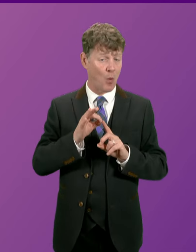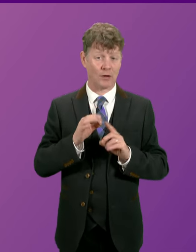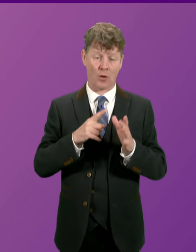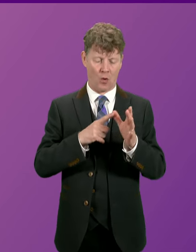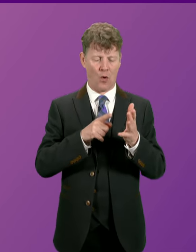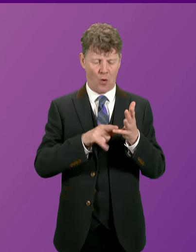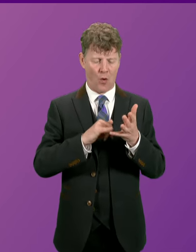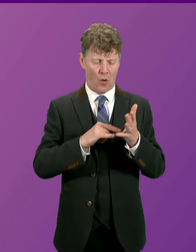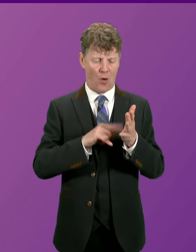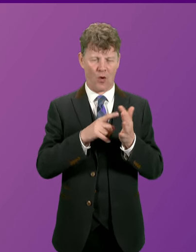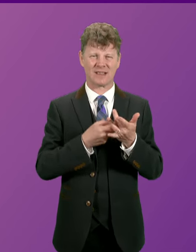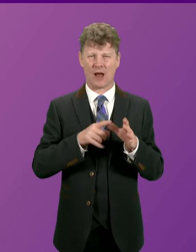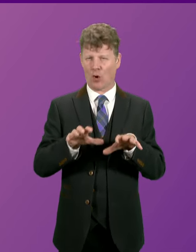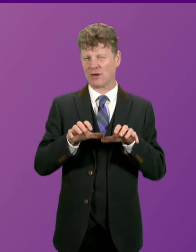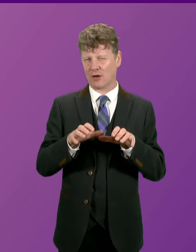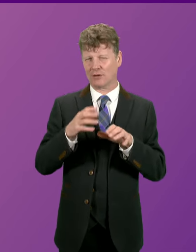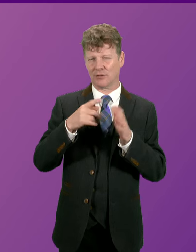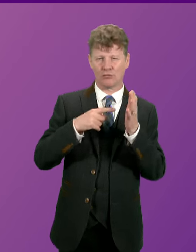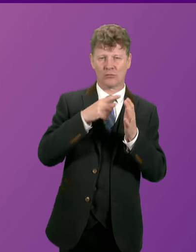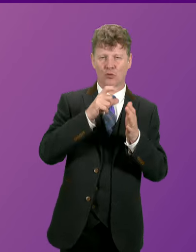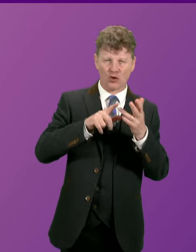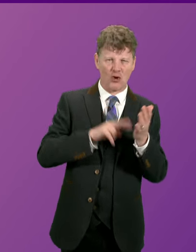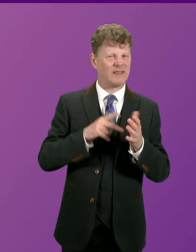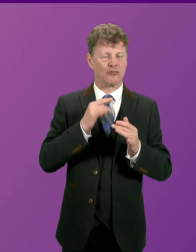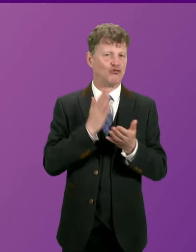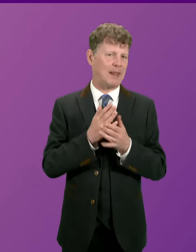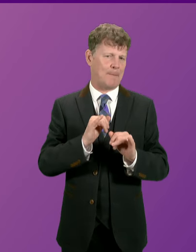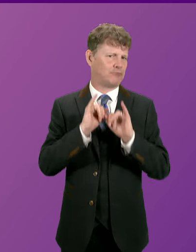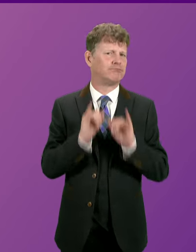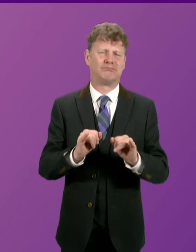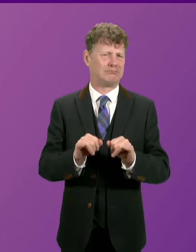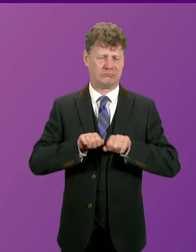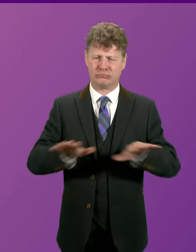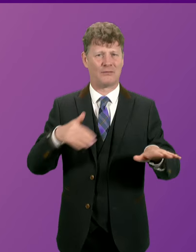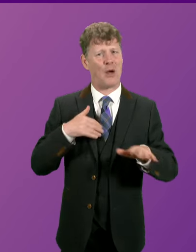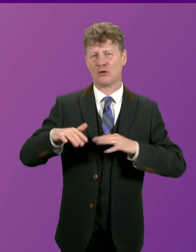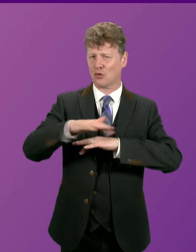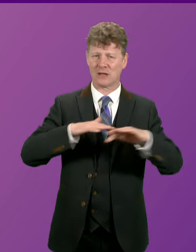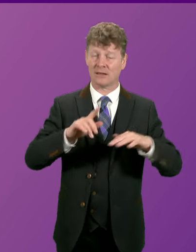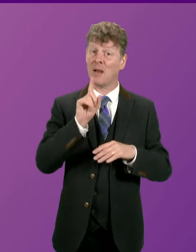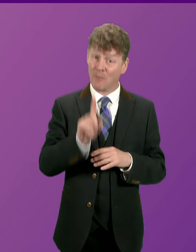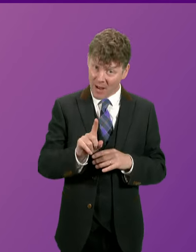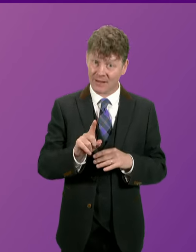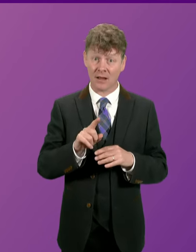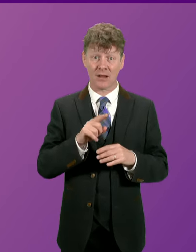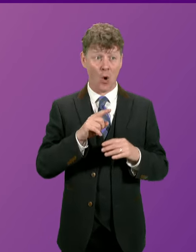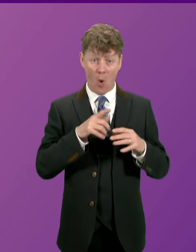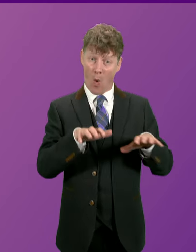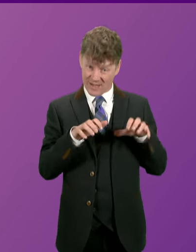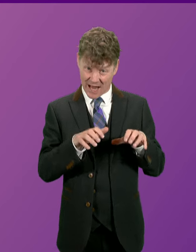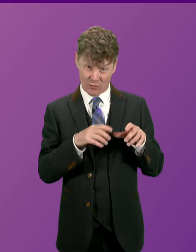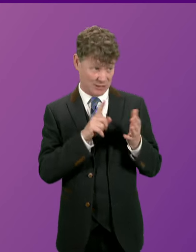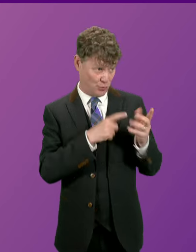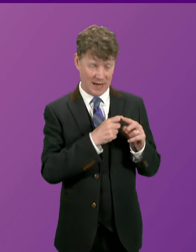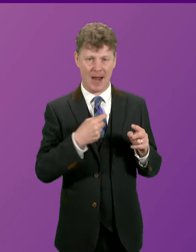been a curse in our society, but despite that austerity, resource funding for the National Health Service has more than